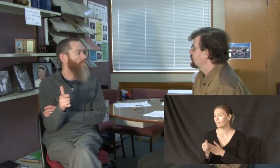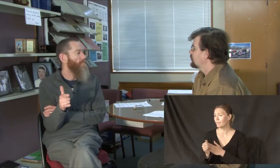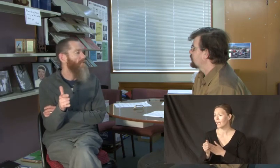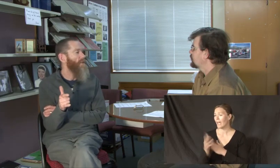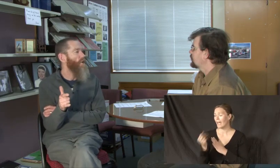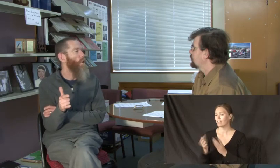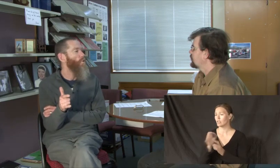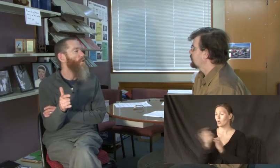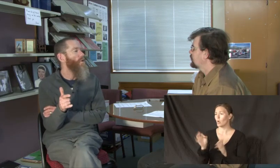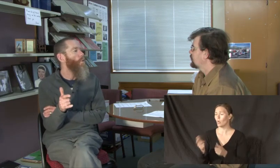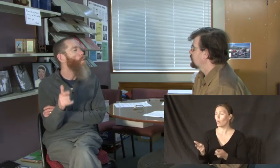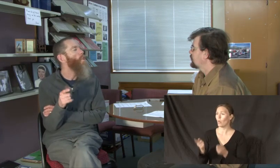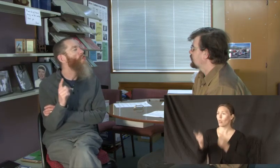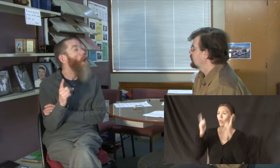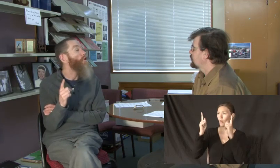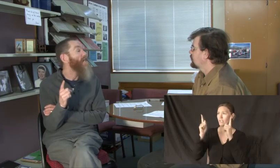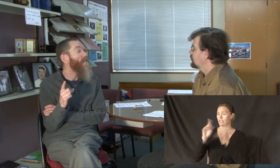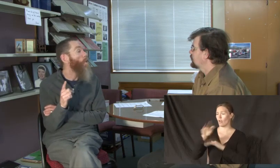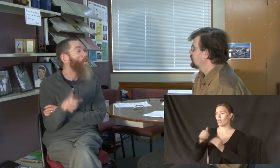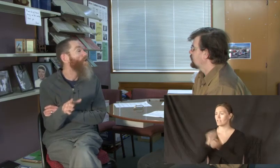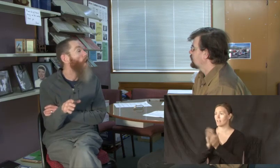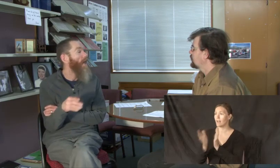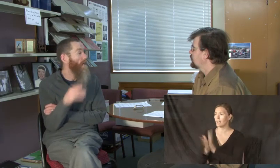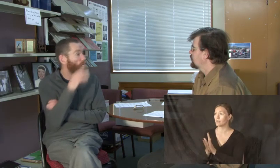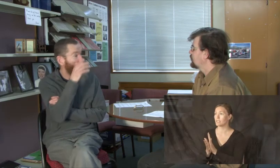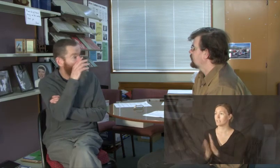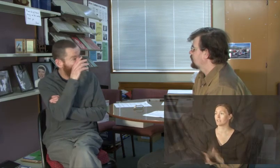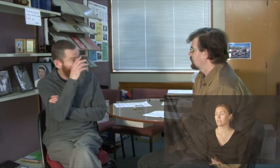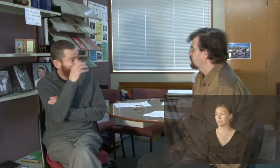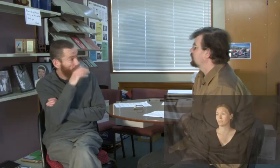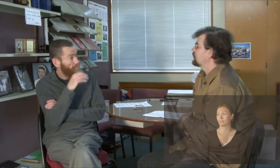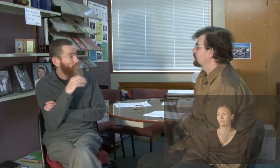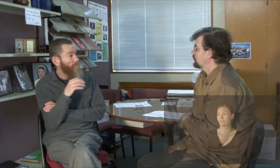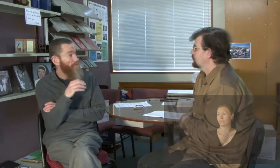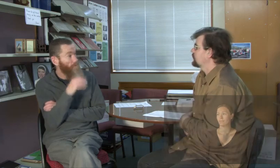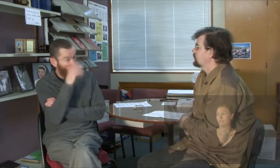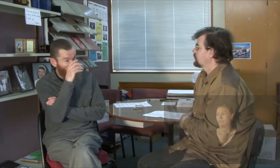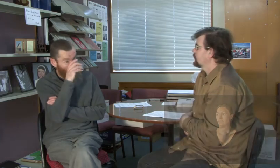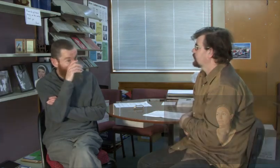There's no authority on sign language. So you've got.